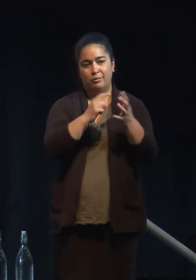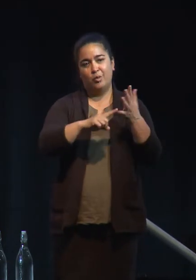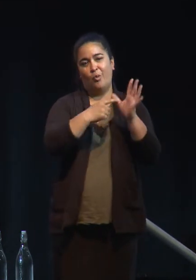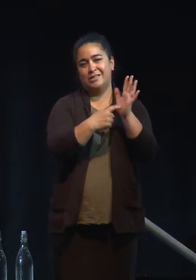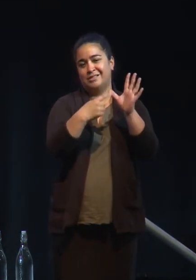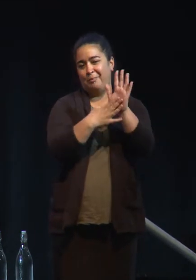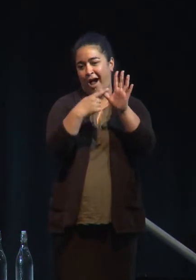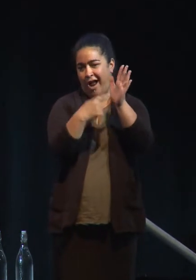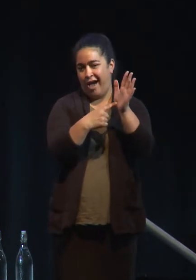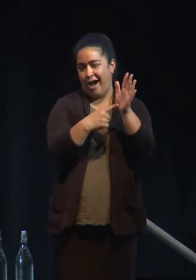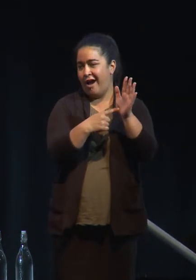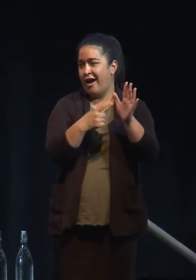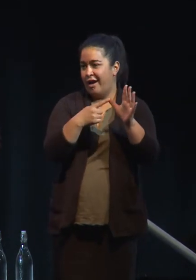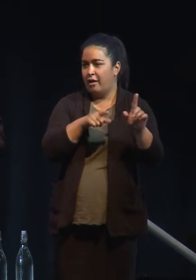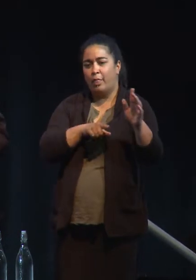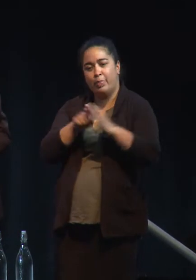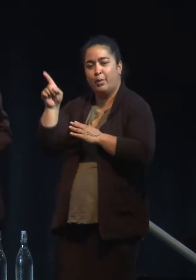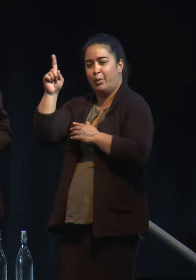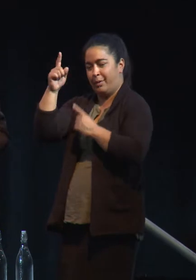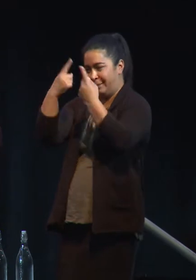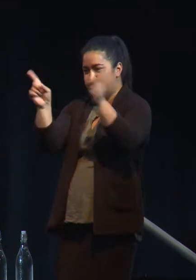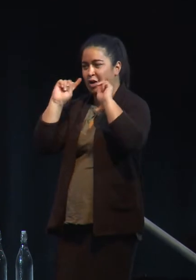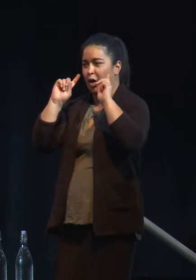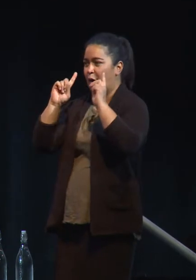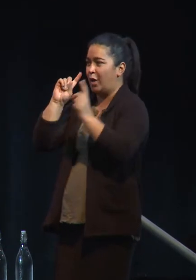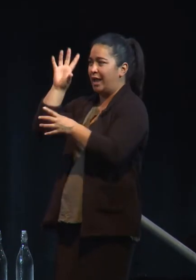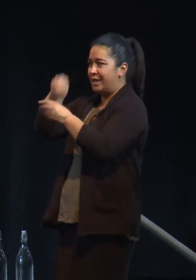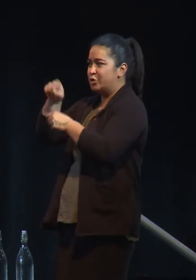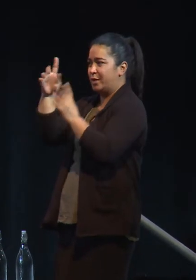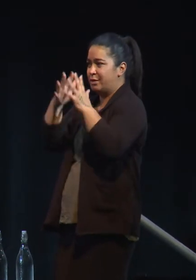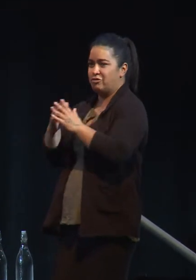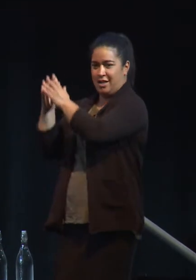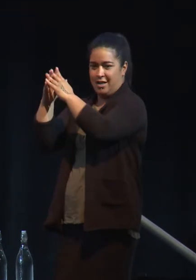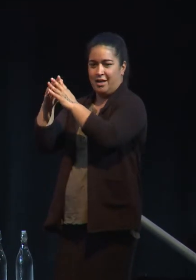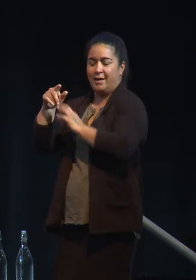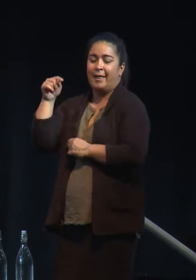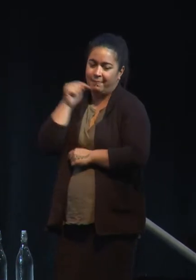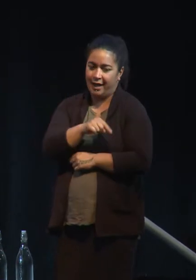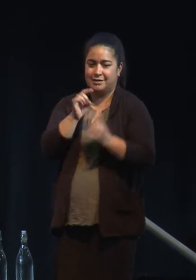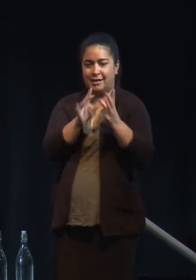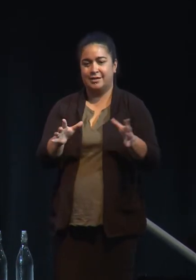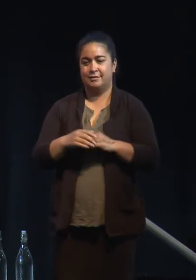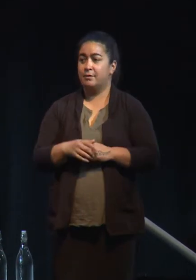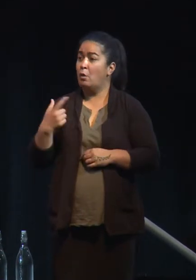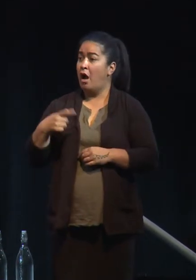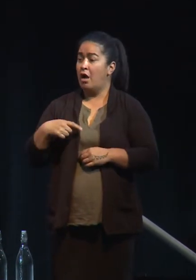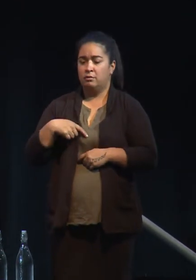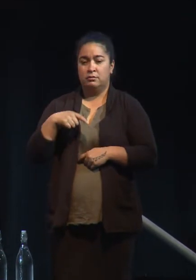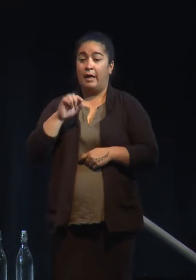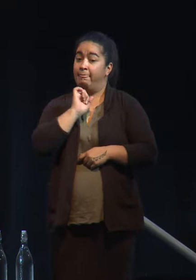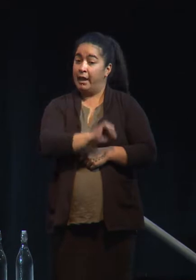Mexico to try to find a better life. Why? Because the farms that they had worked for 10 generations